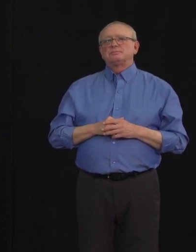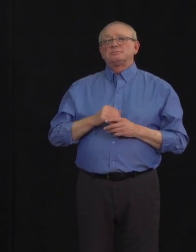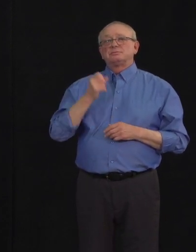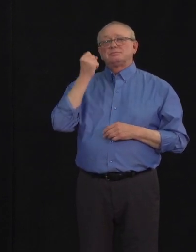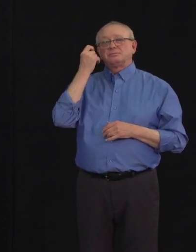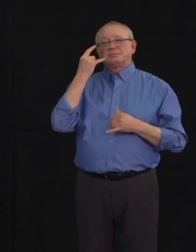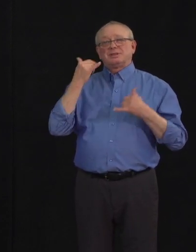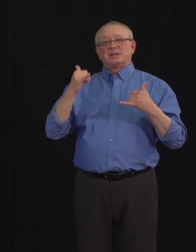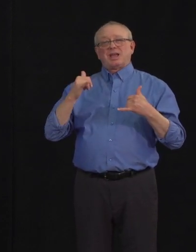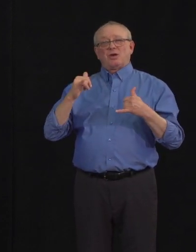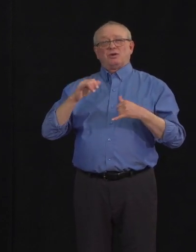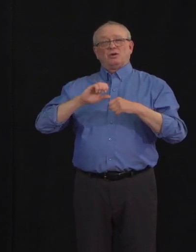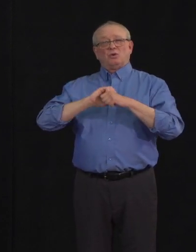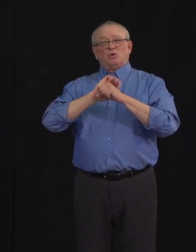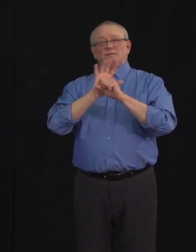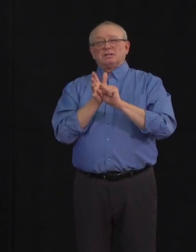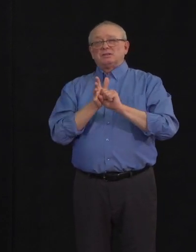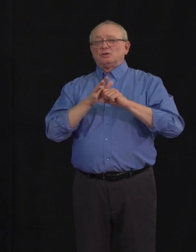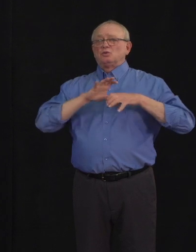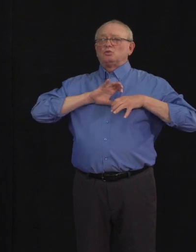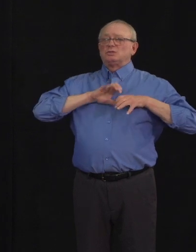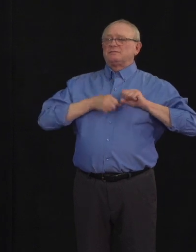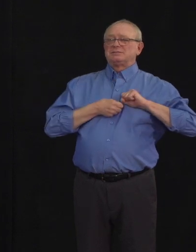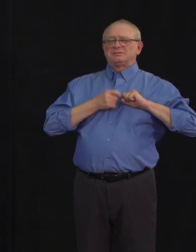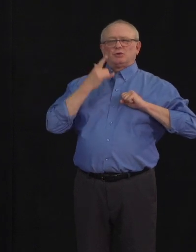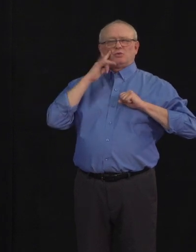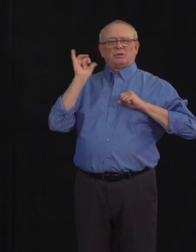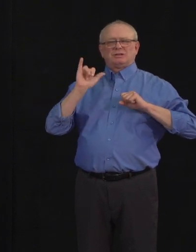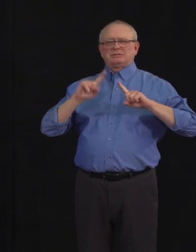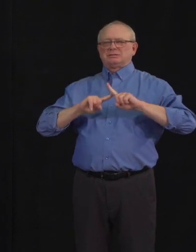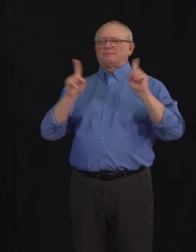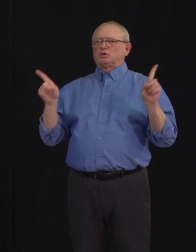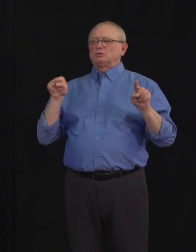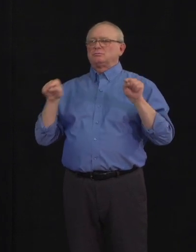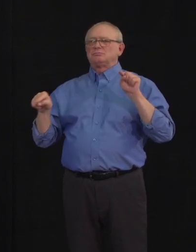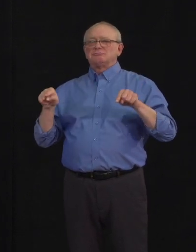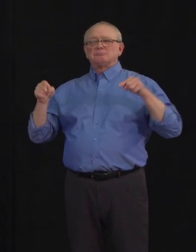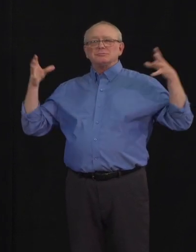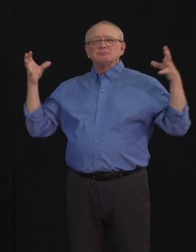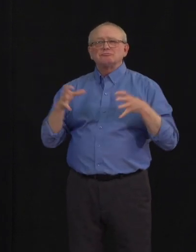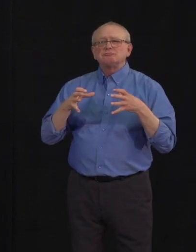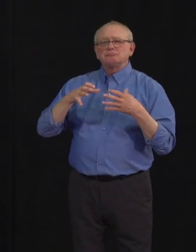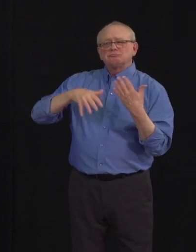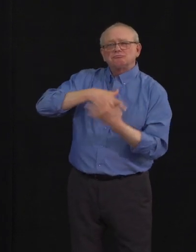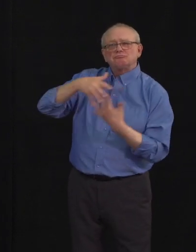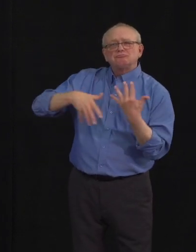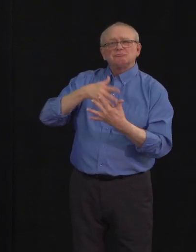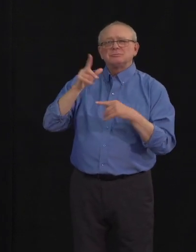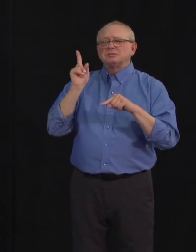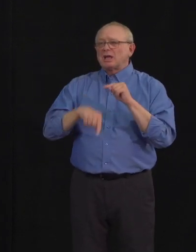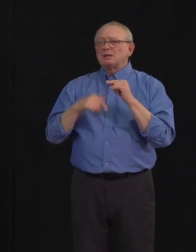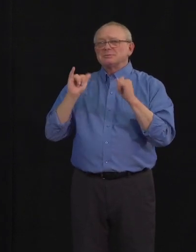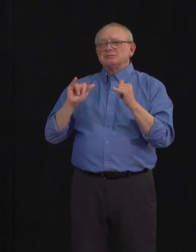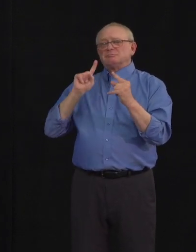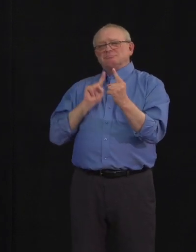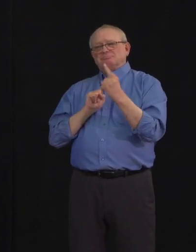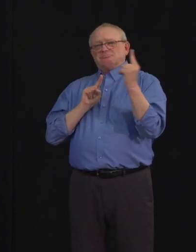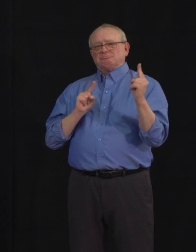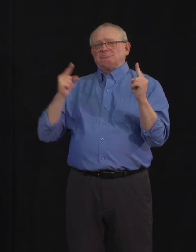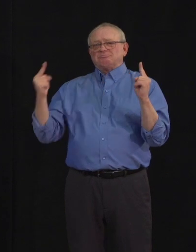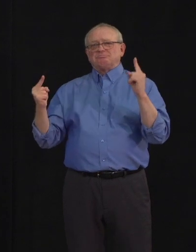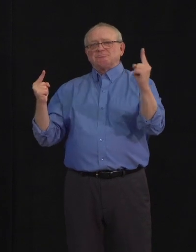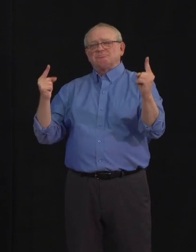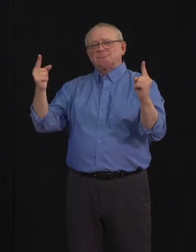of pandemic, physically distant from extended family and friends, and I offer my sympathy to all those who are navigating that